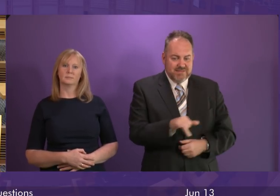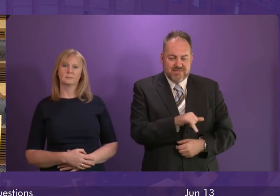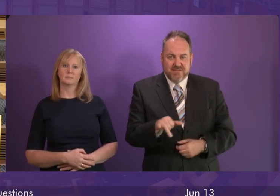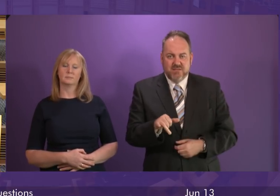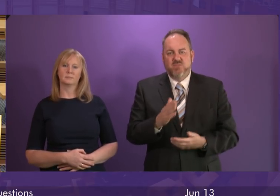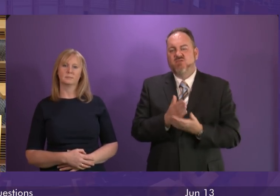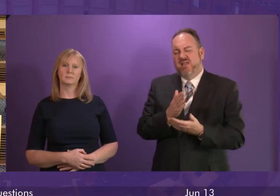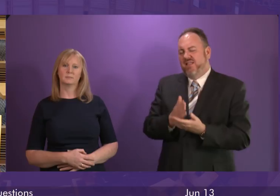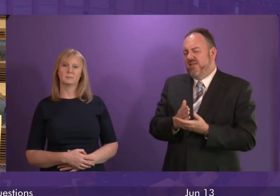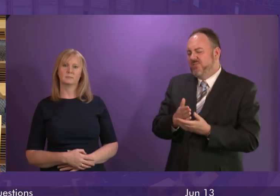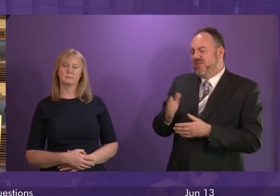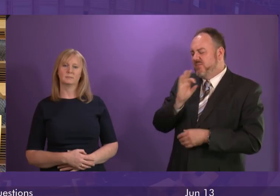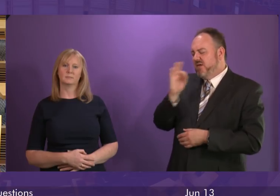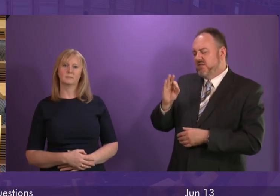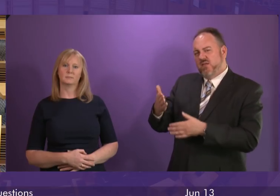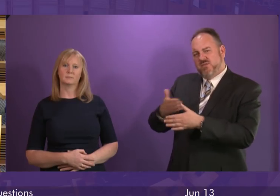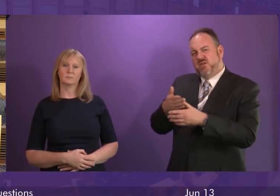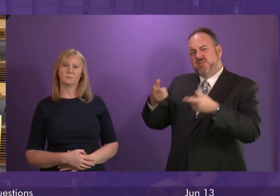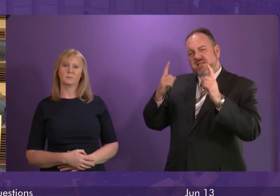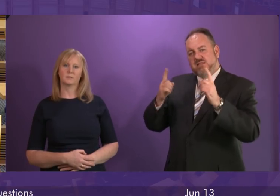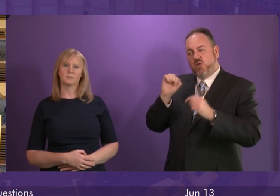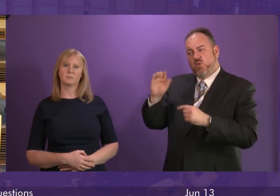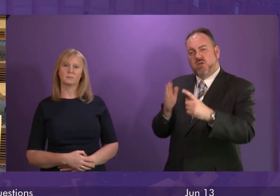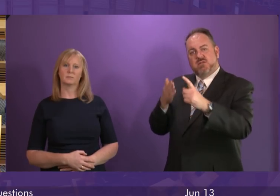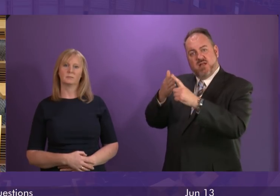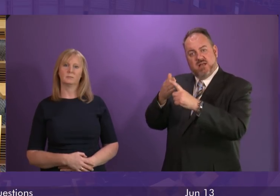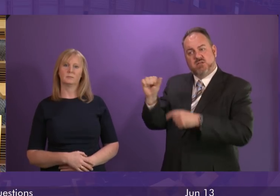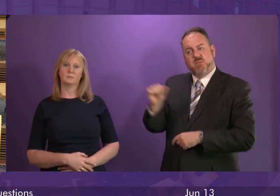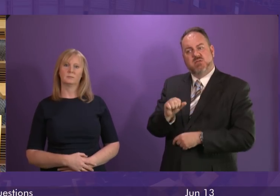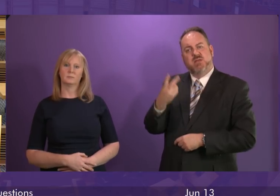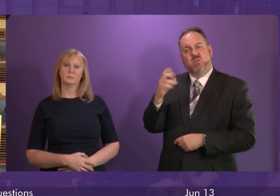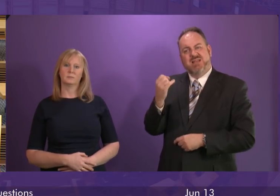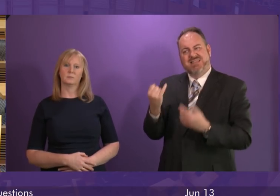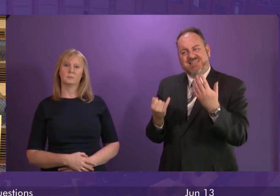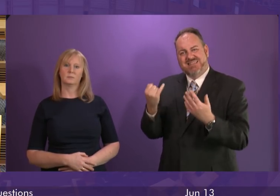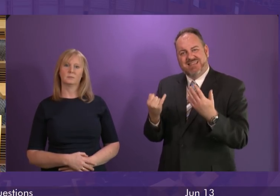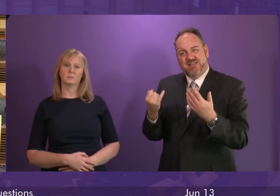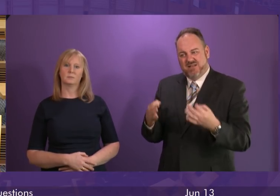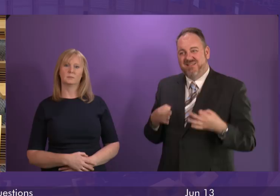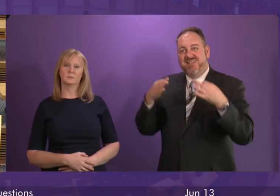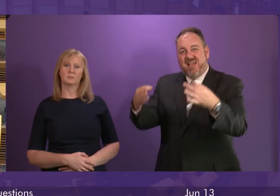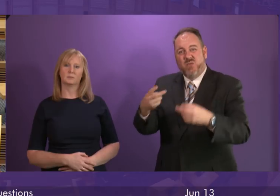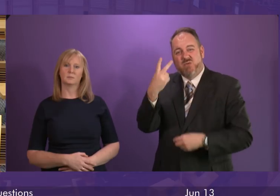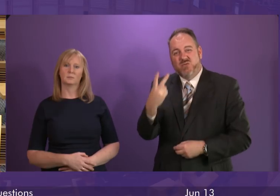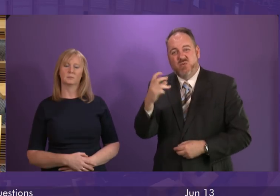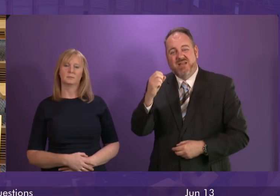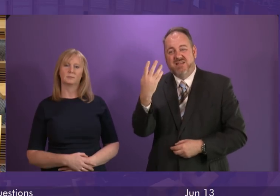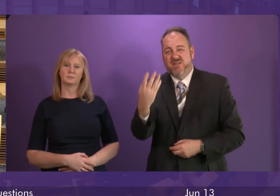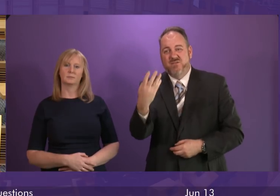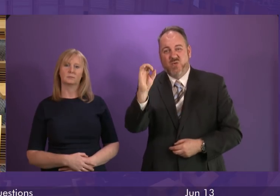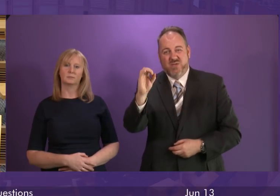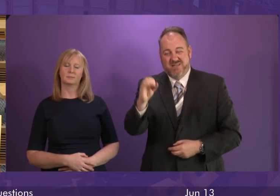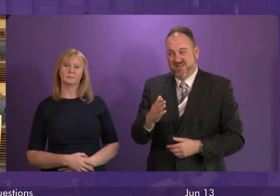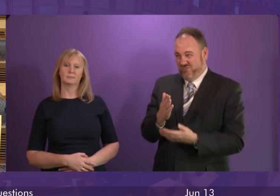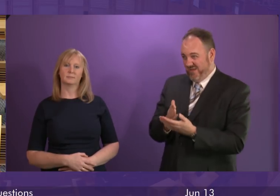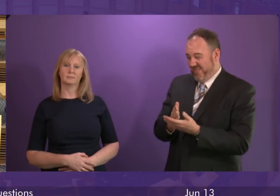Minister, your target date to end fuel poverty was 2016. Now it's 2040. Does the First